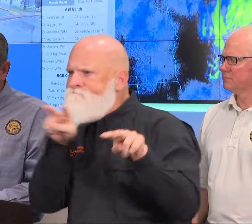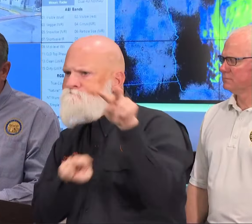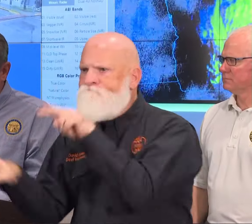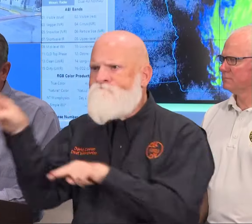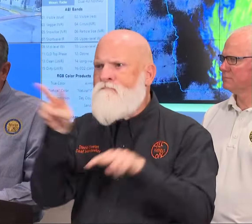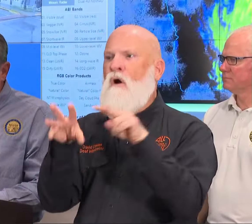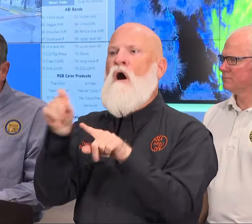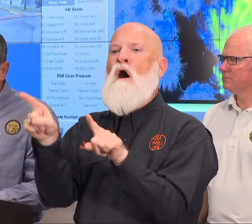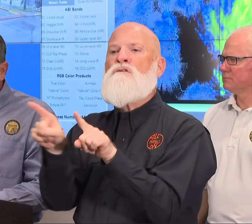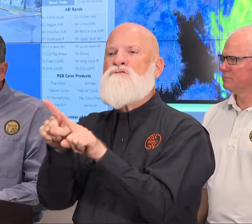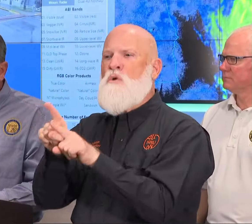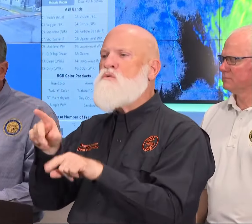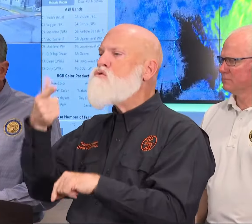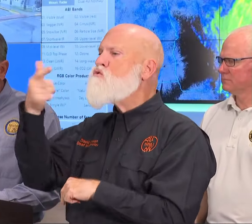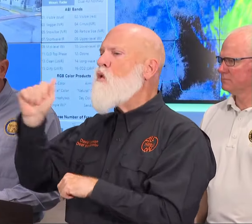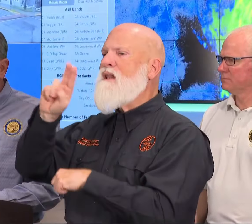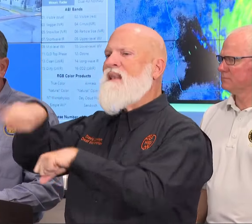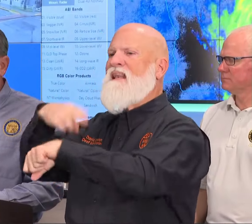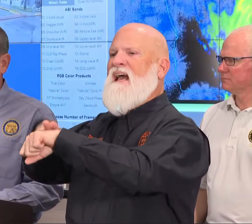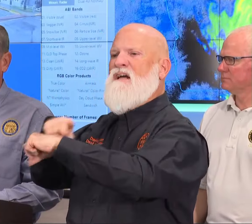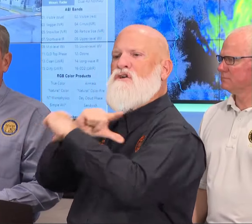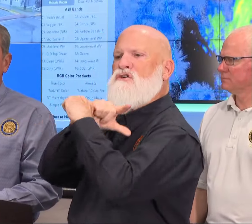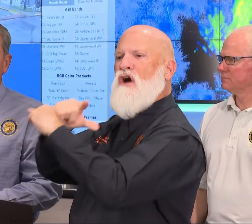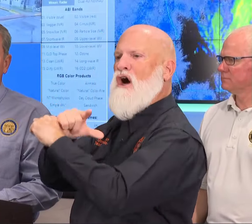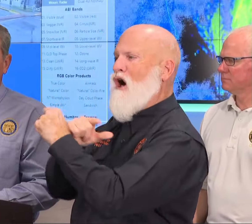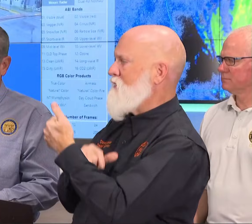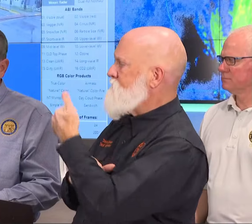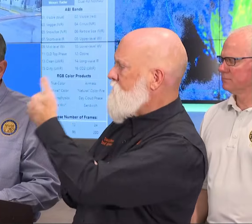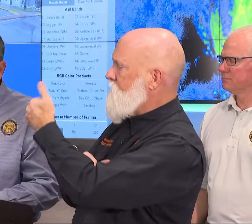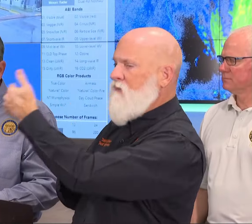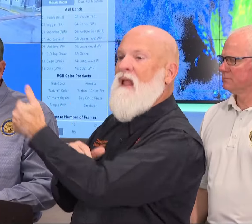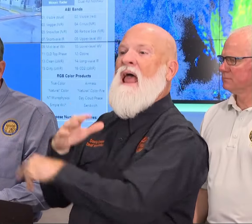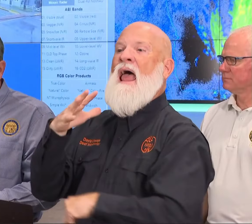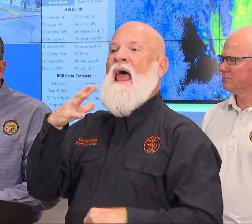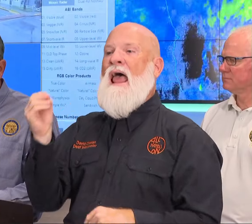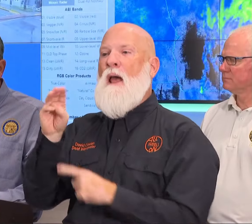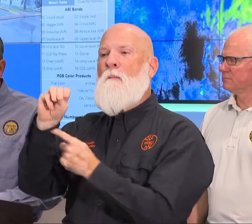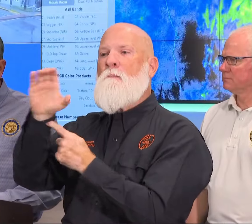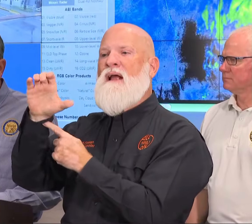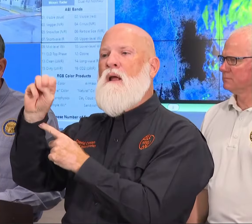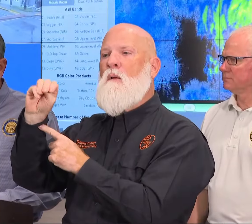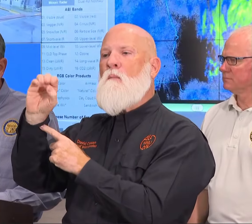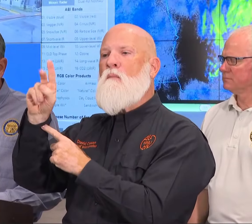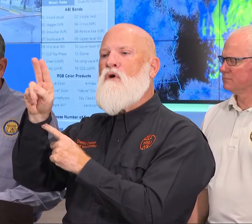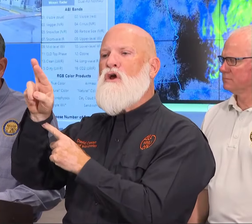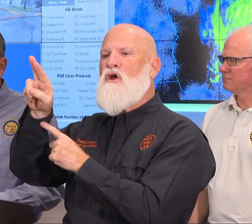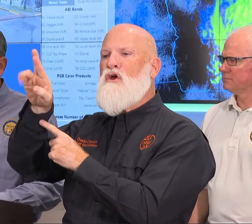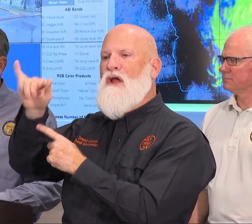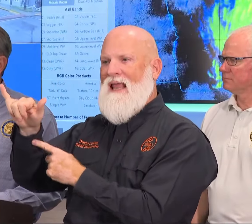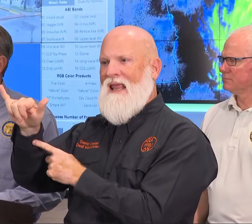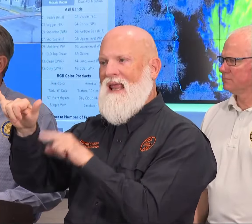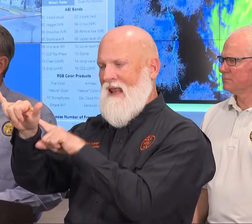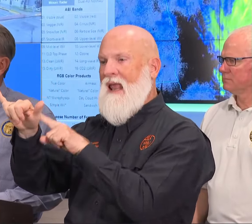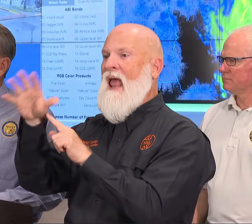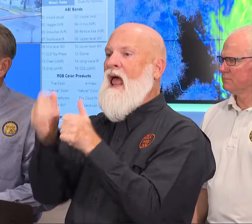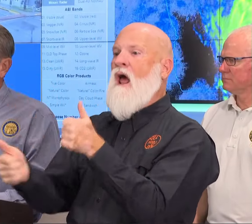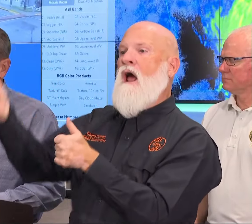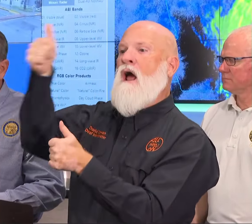Wilson Commissioner McMurray and the Department of Transportation Commissioner Rabin the Department of Natural Resources